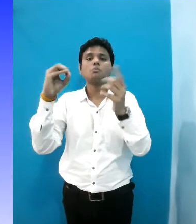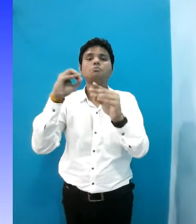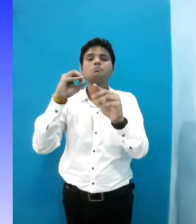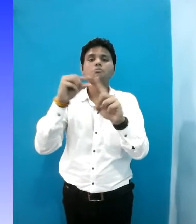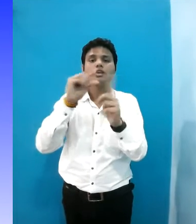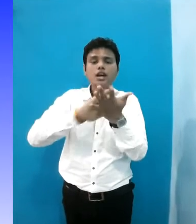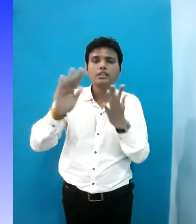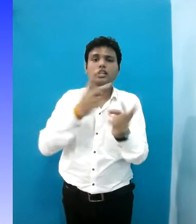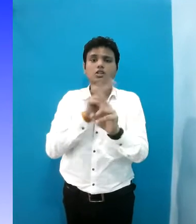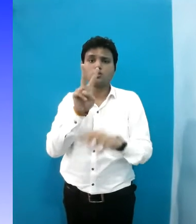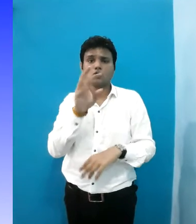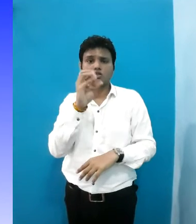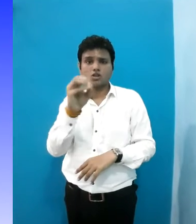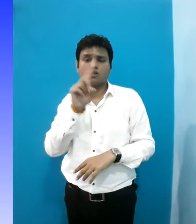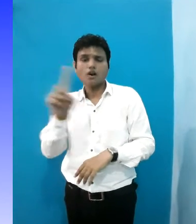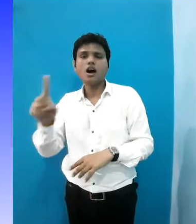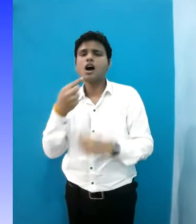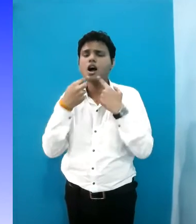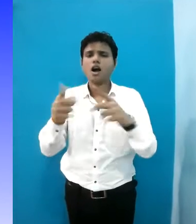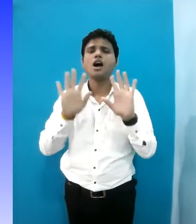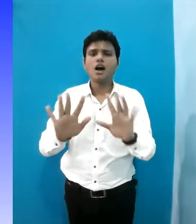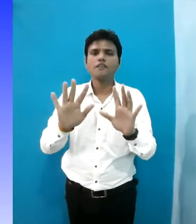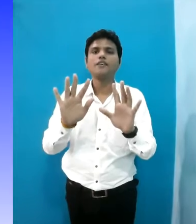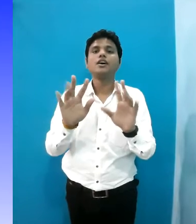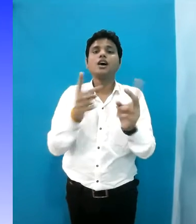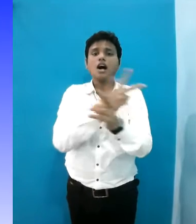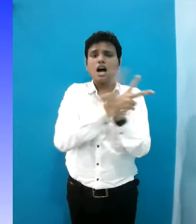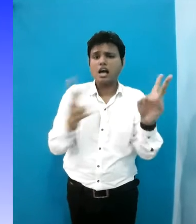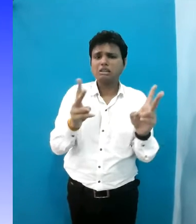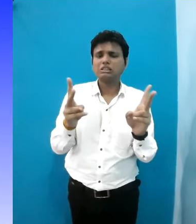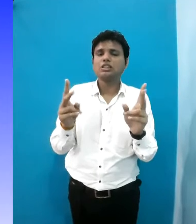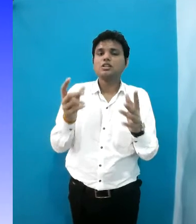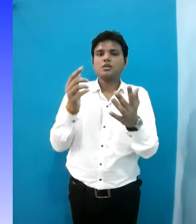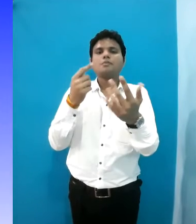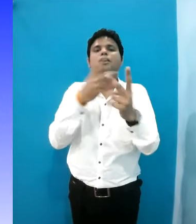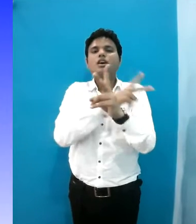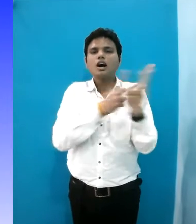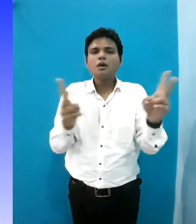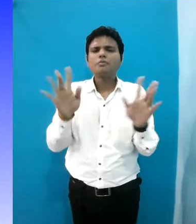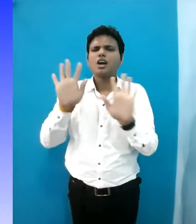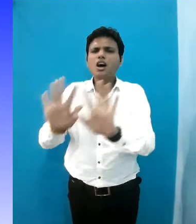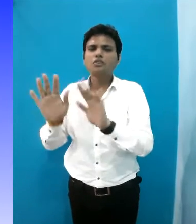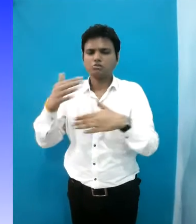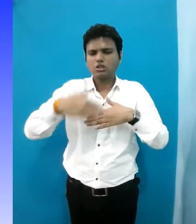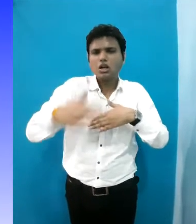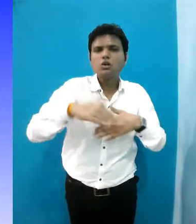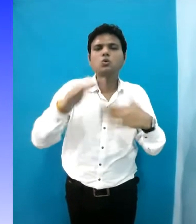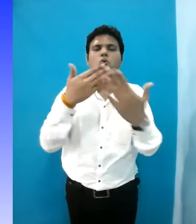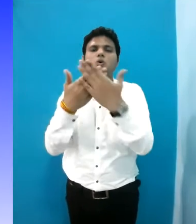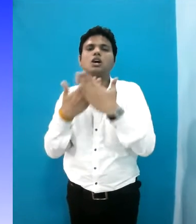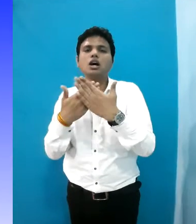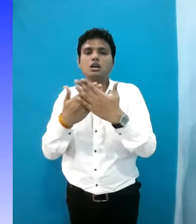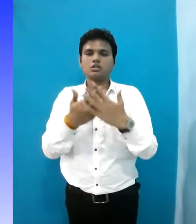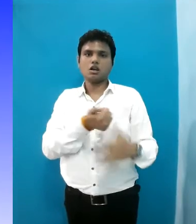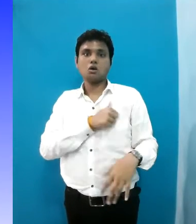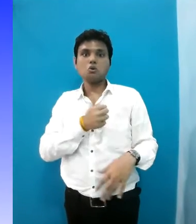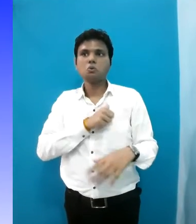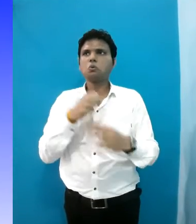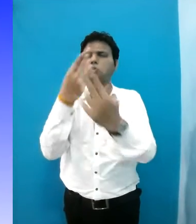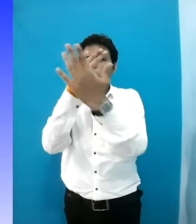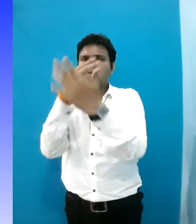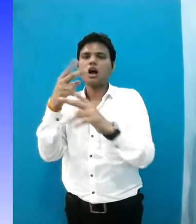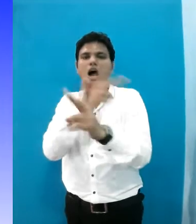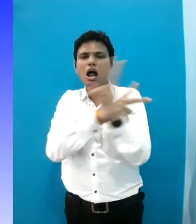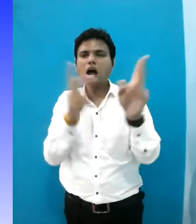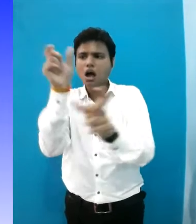2011 Until universal or inclusive design is infused in pre-professional and continuing education, the attitudes